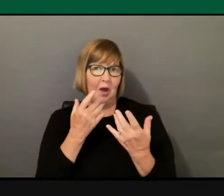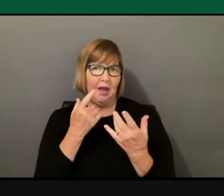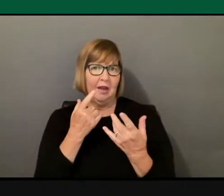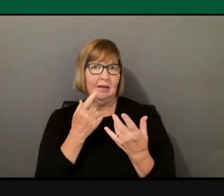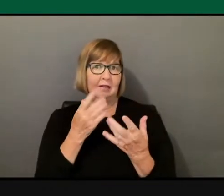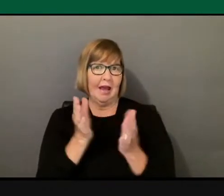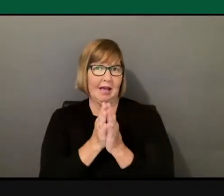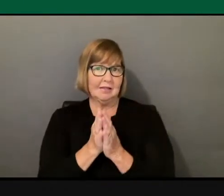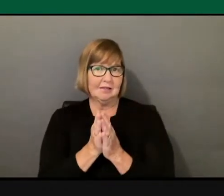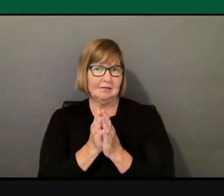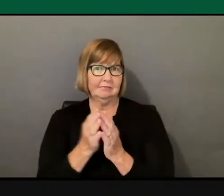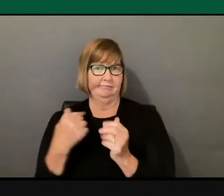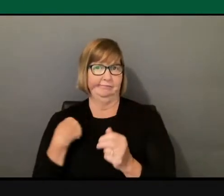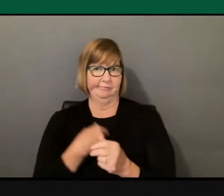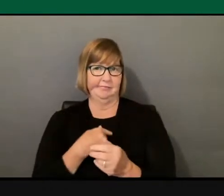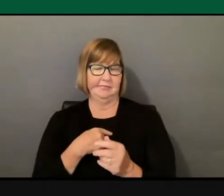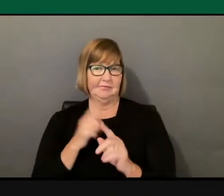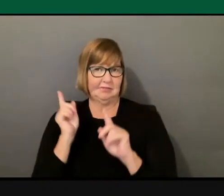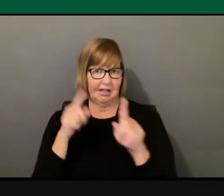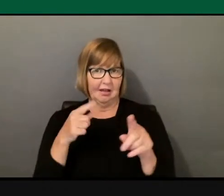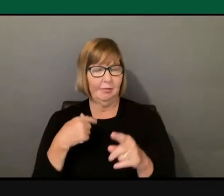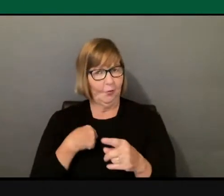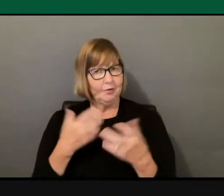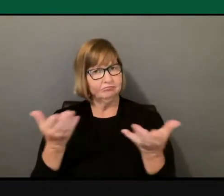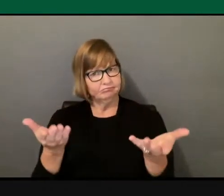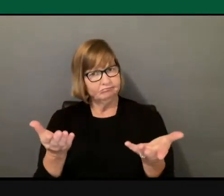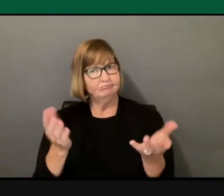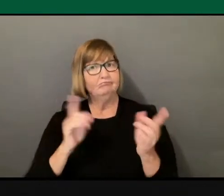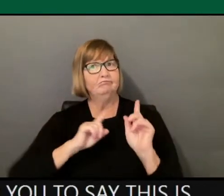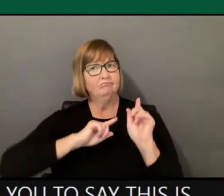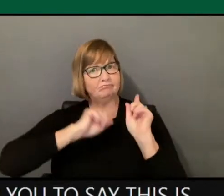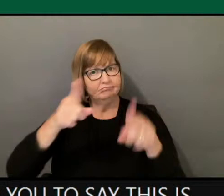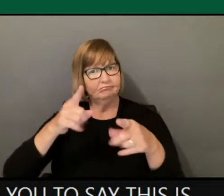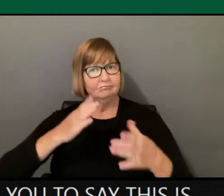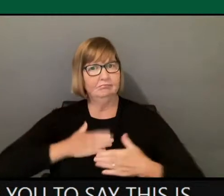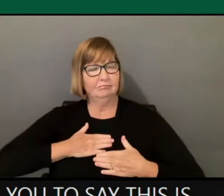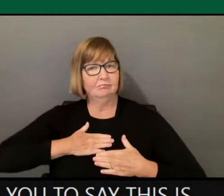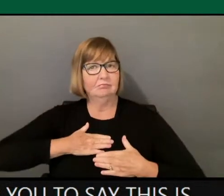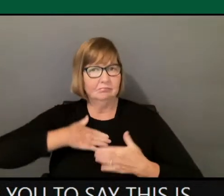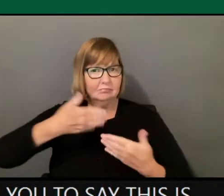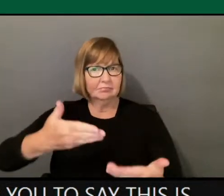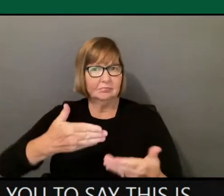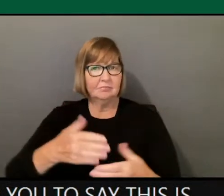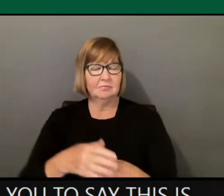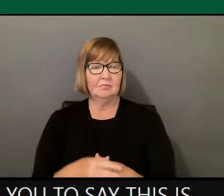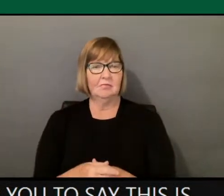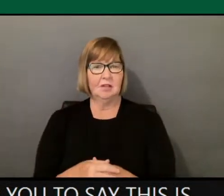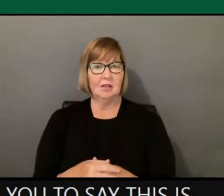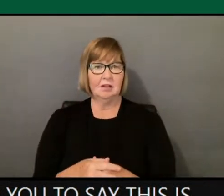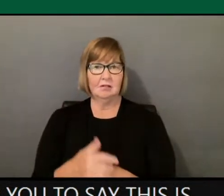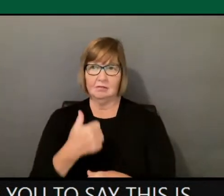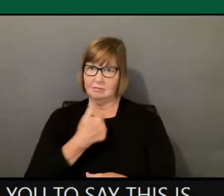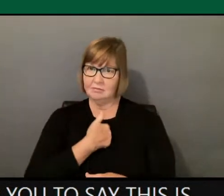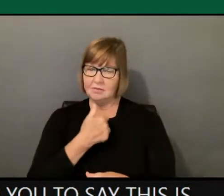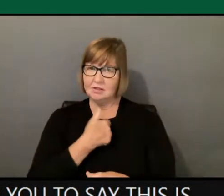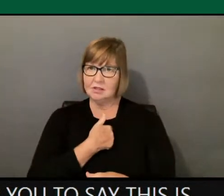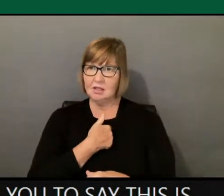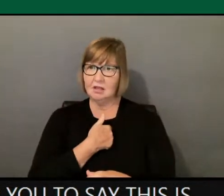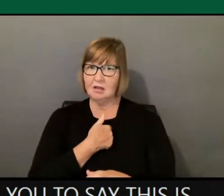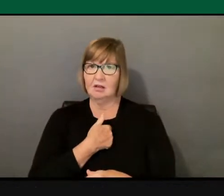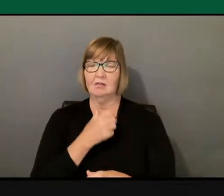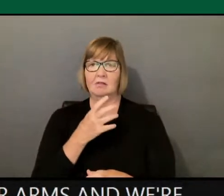We're just going to hold out our arms and we're going to be there for you. And I know for me personally and for my congregation, that was